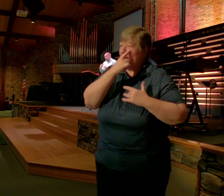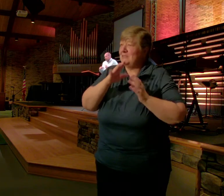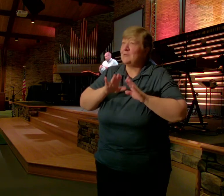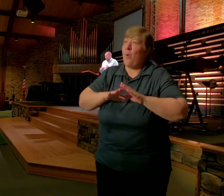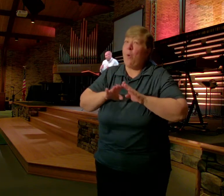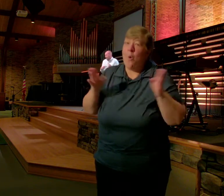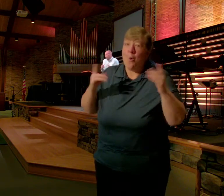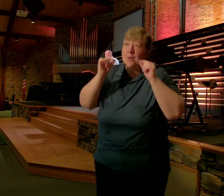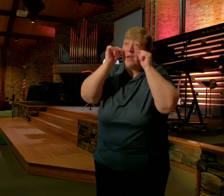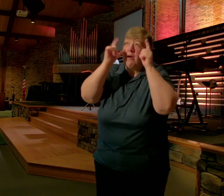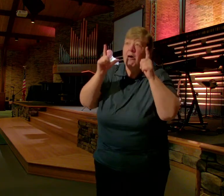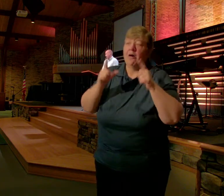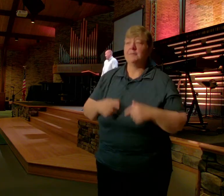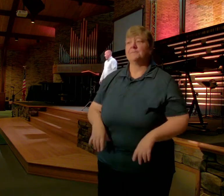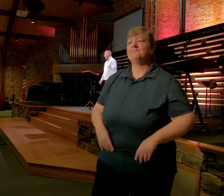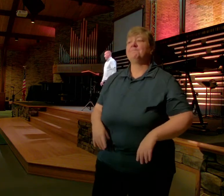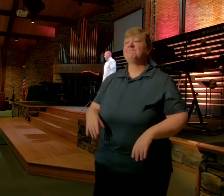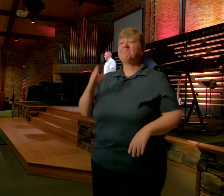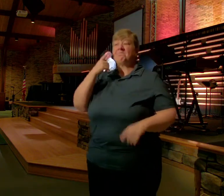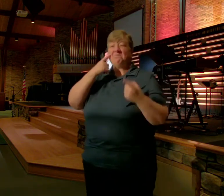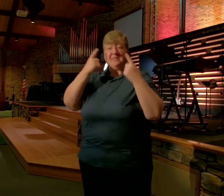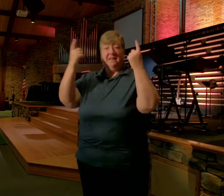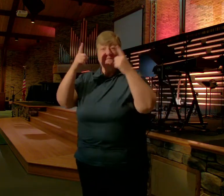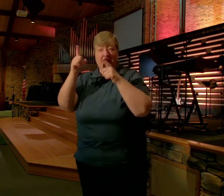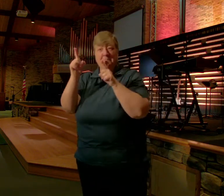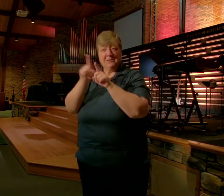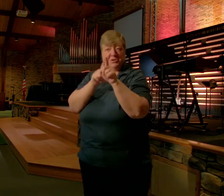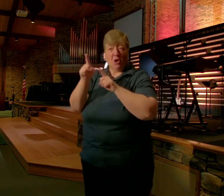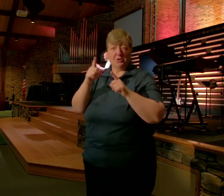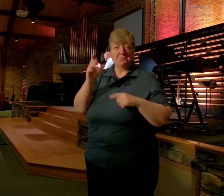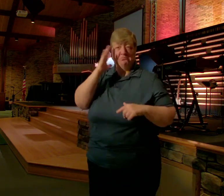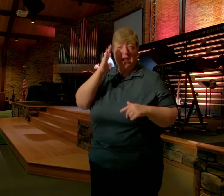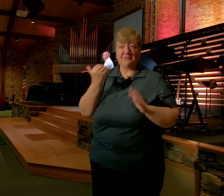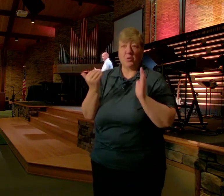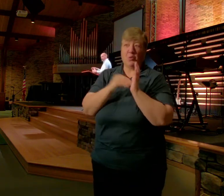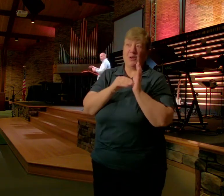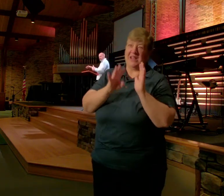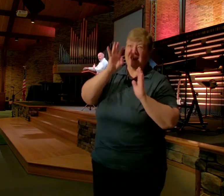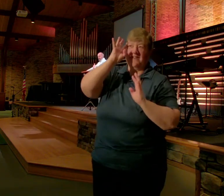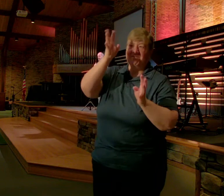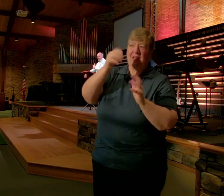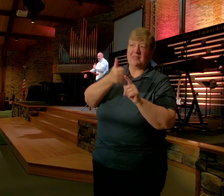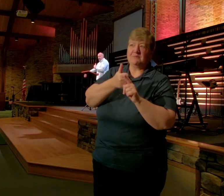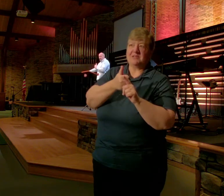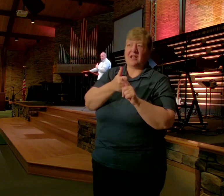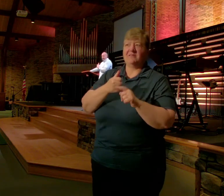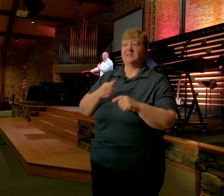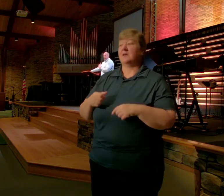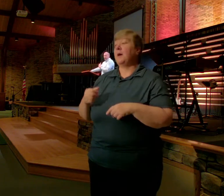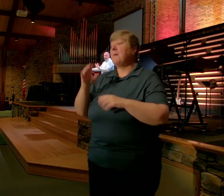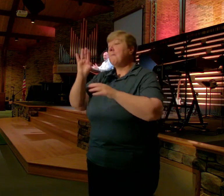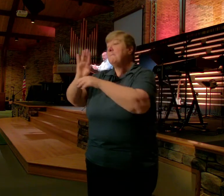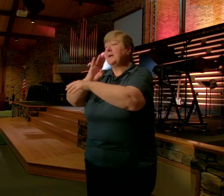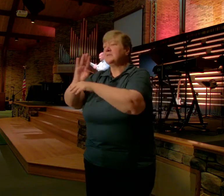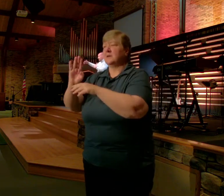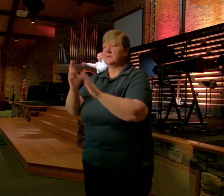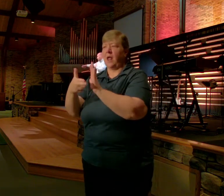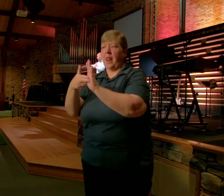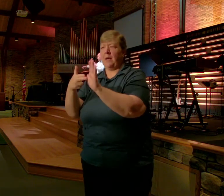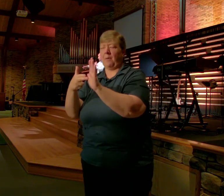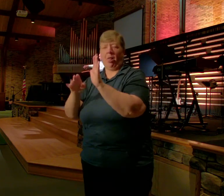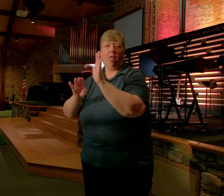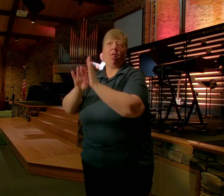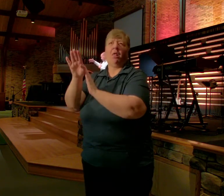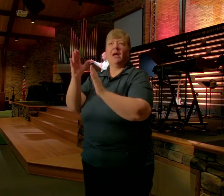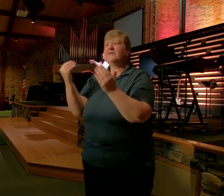Celebrities Have to reinvent Themselves All the time Businesses Have to reinvent Their product All the time And they gotta